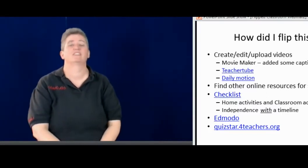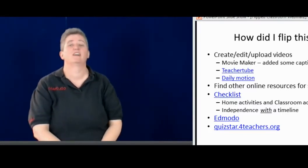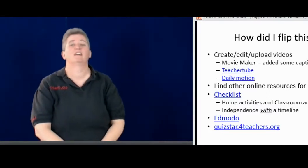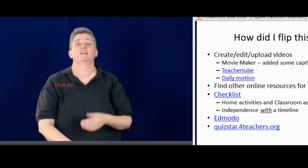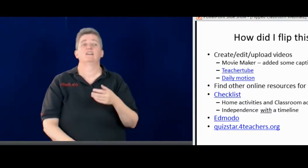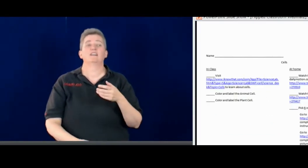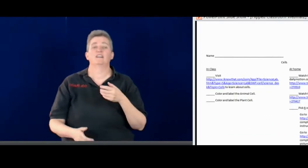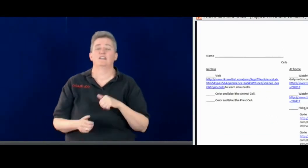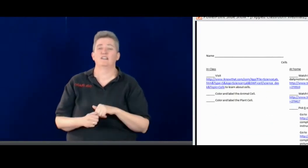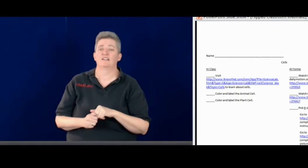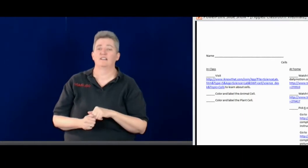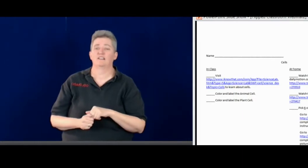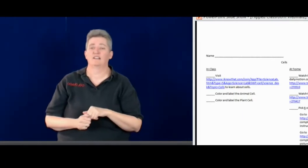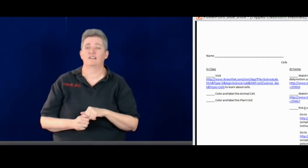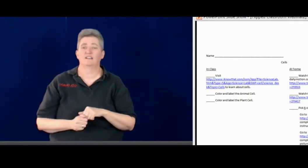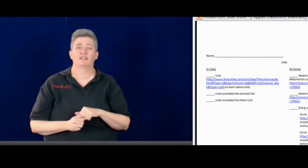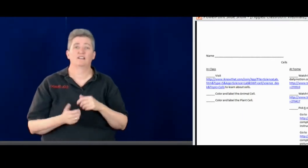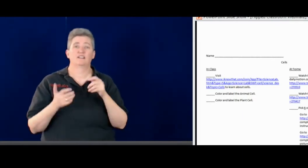on.